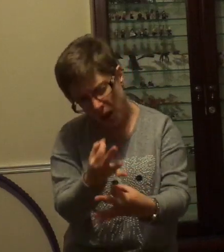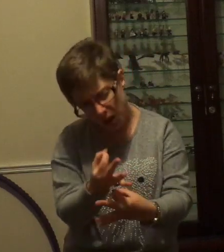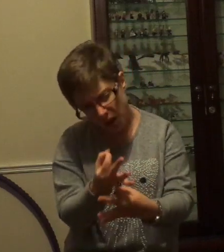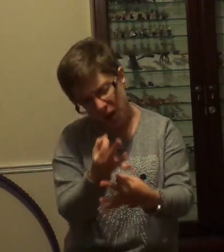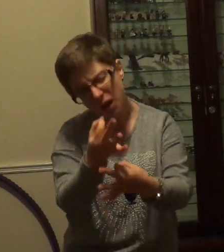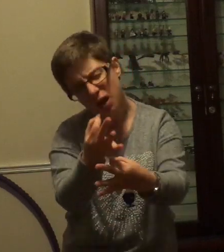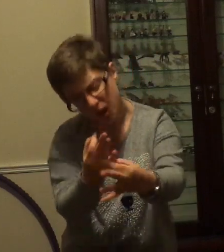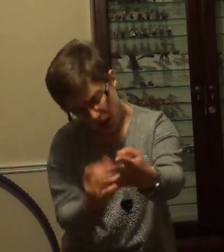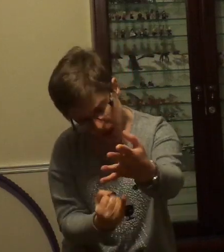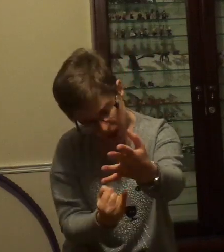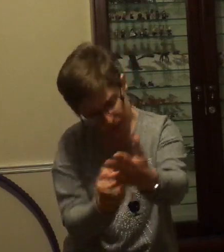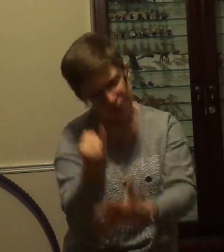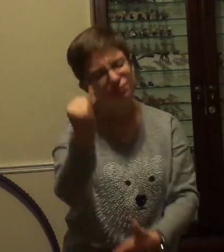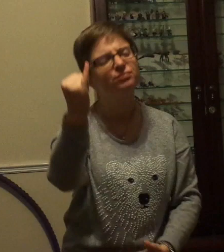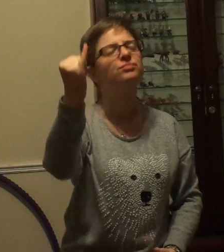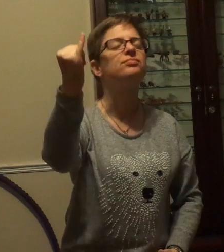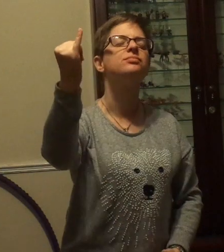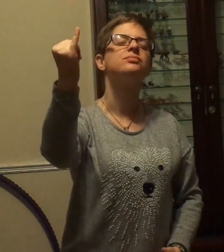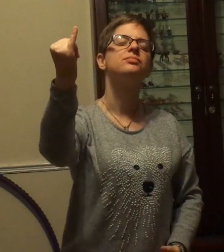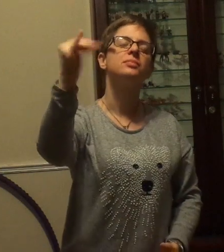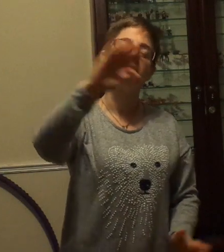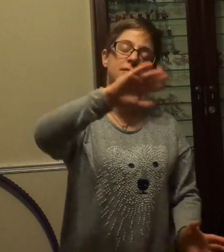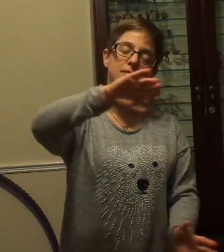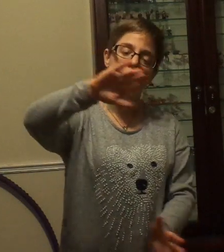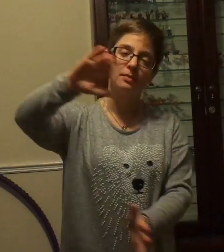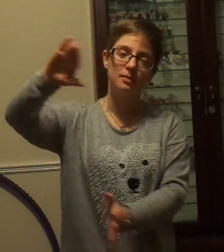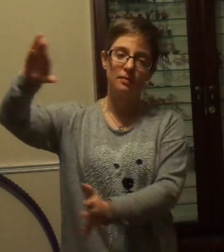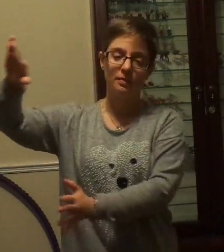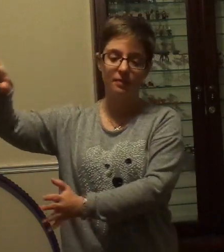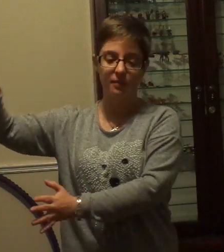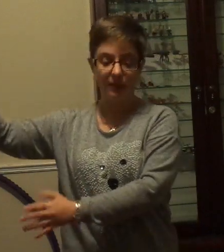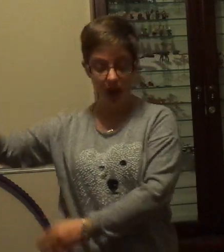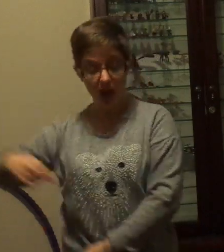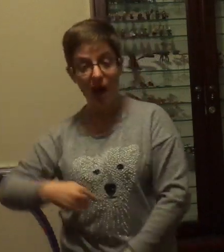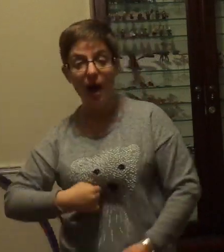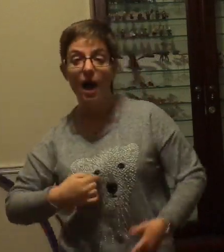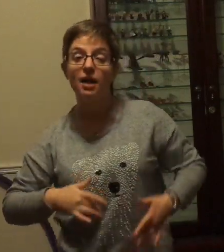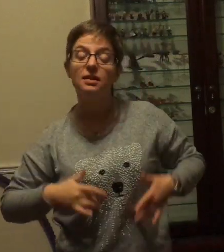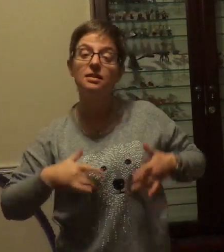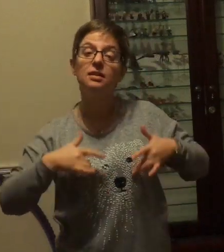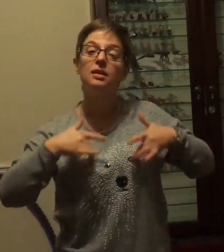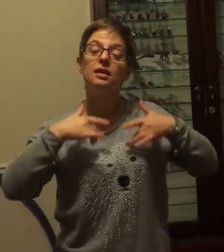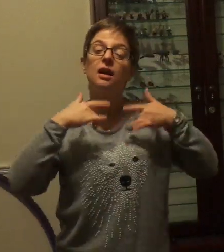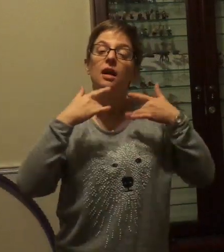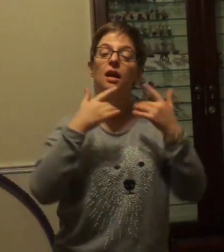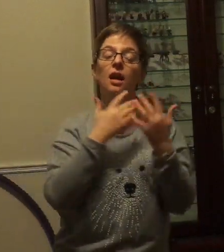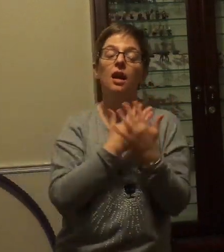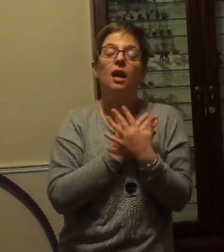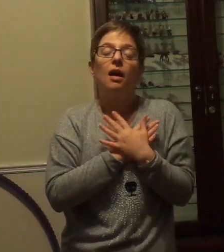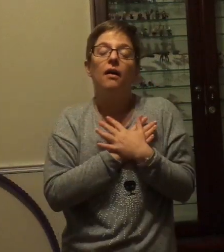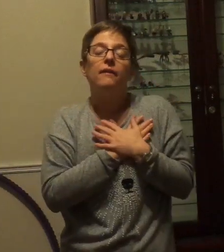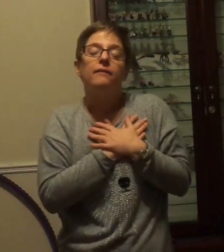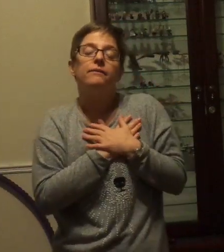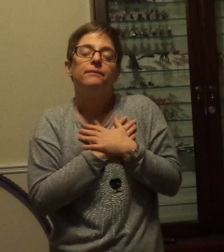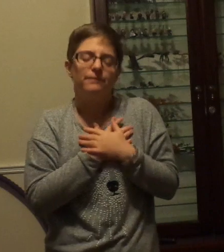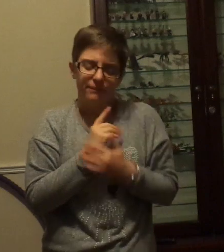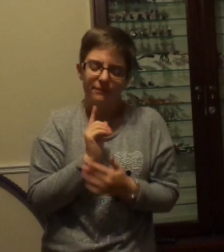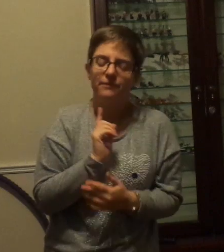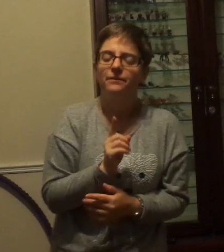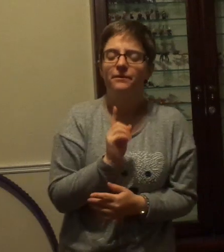year. I say love, it is